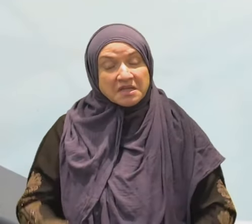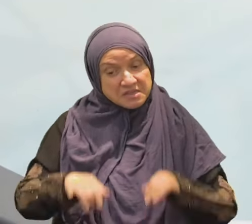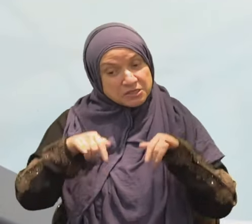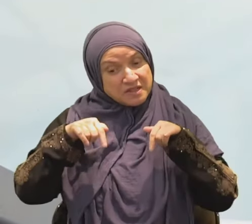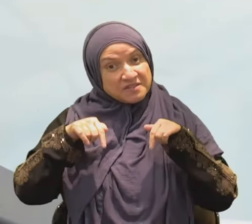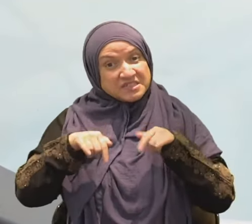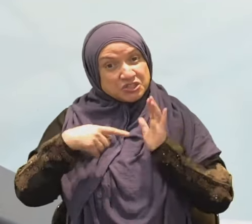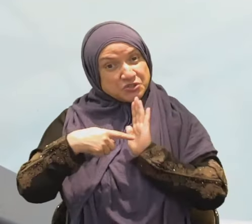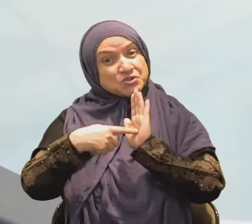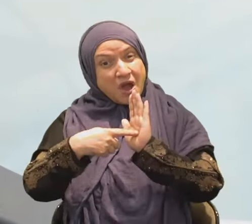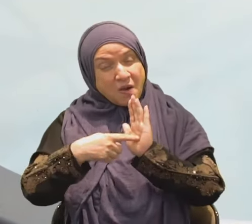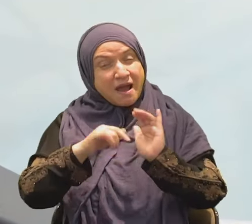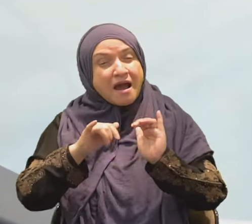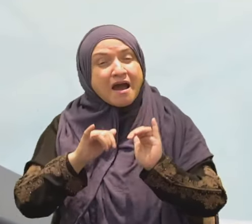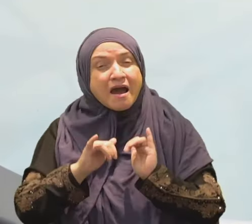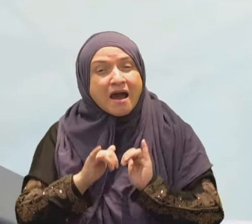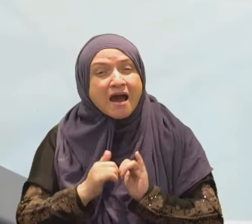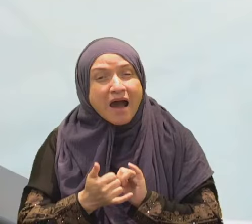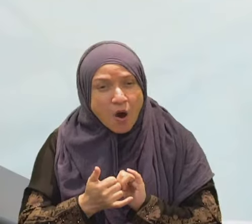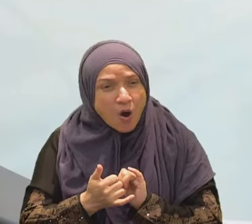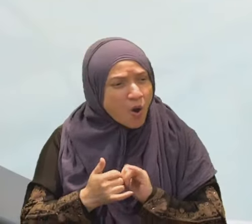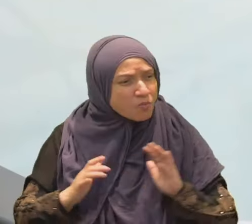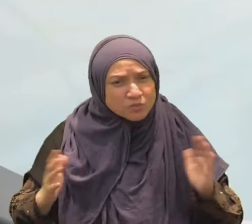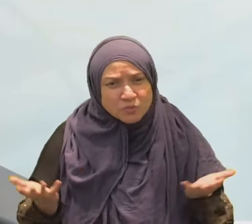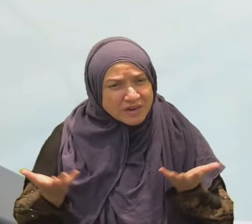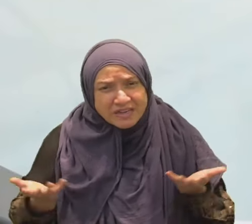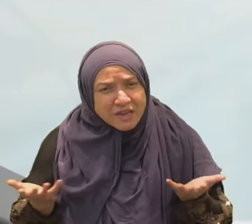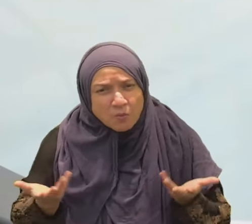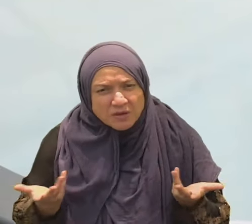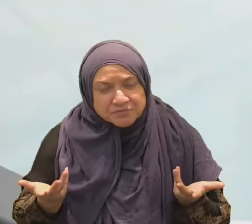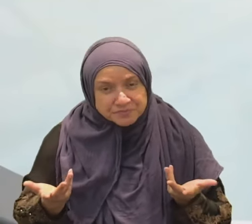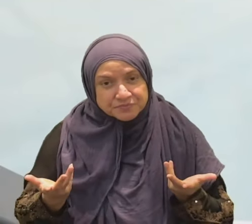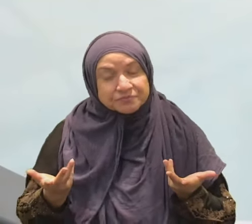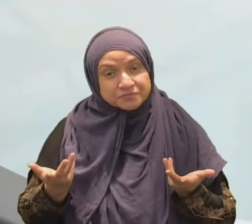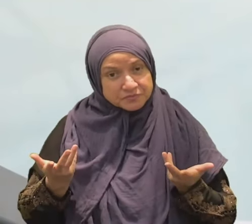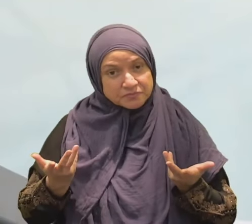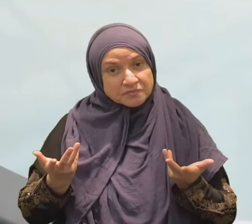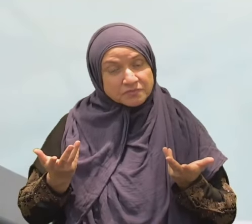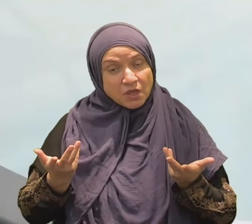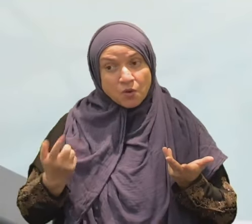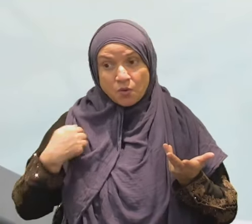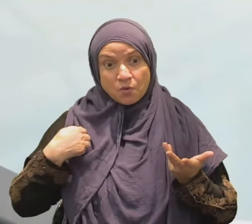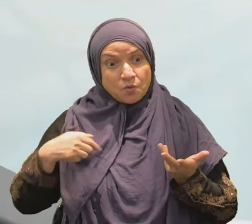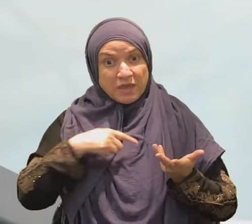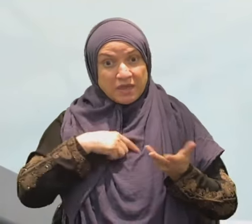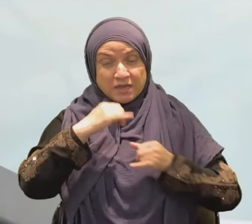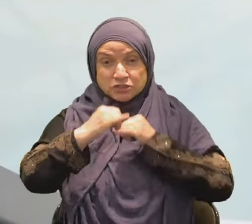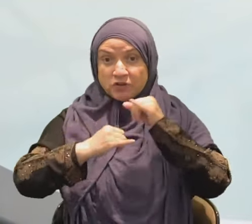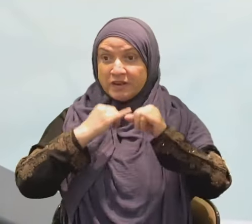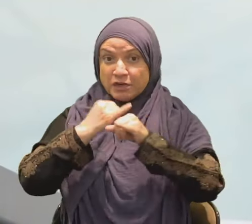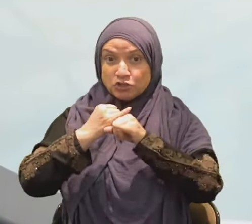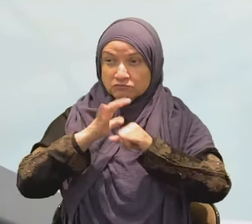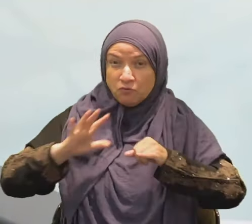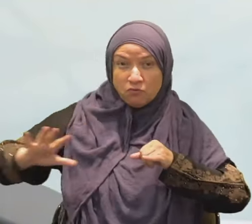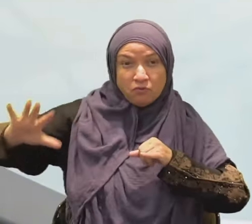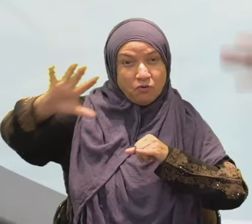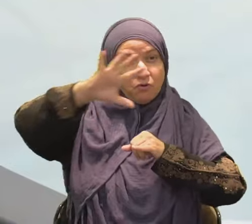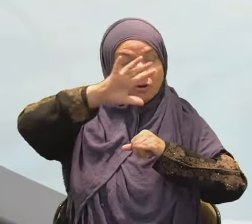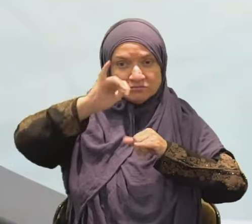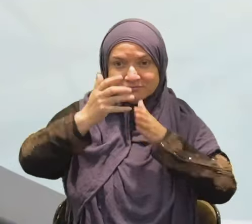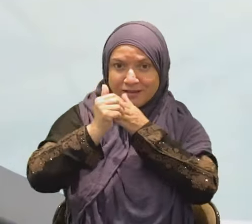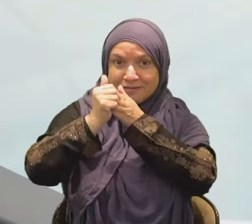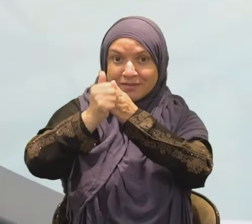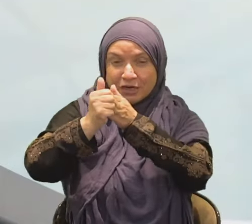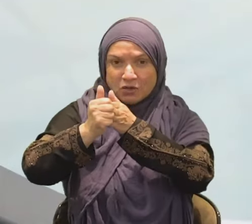we are international leaders in terms of technology. Yet, morally,